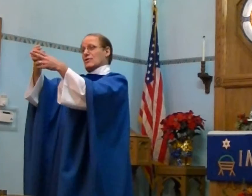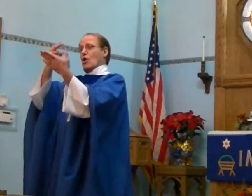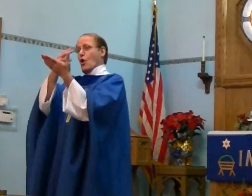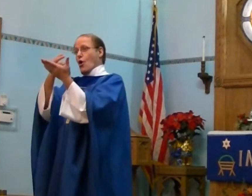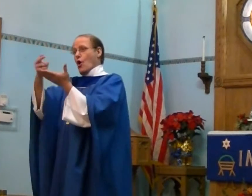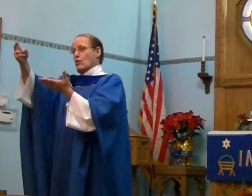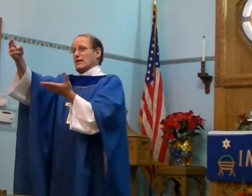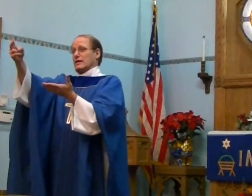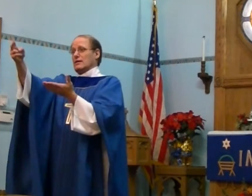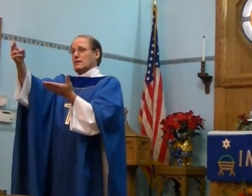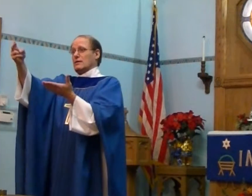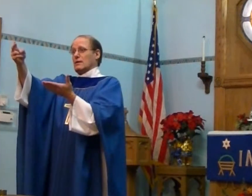holy